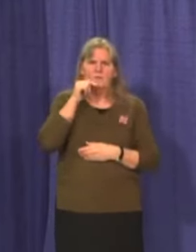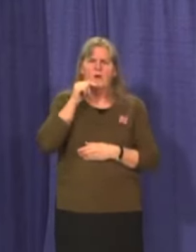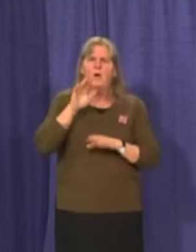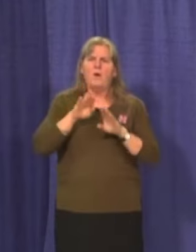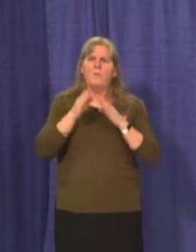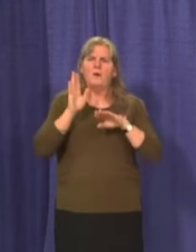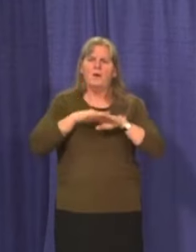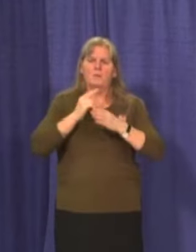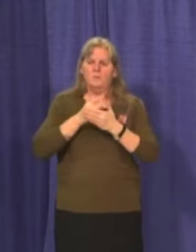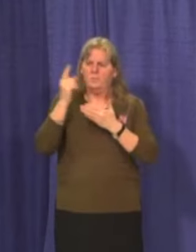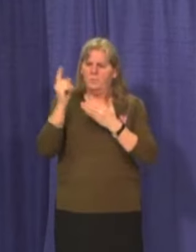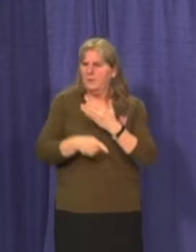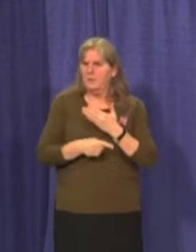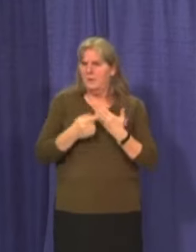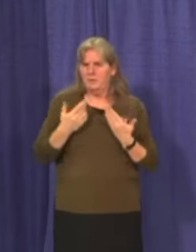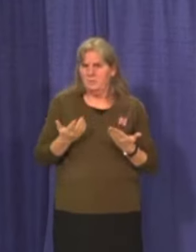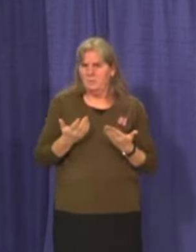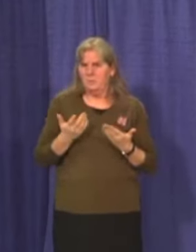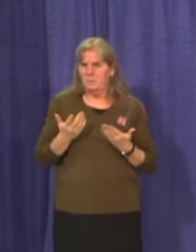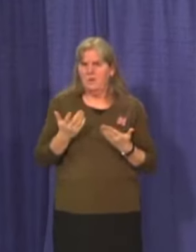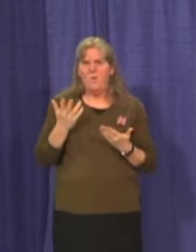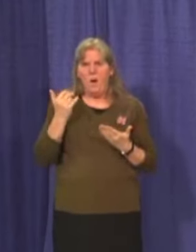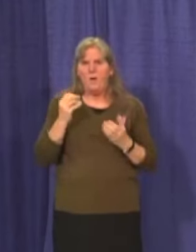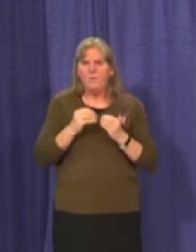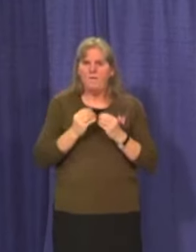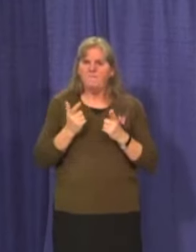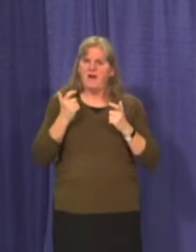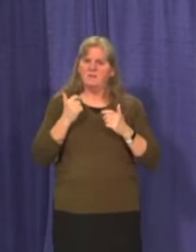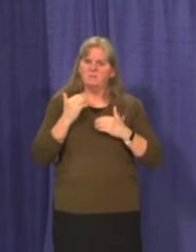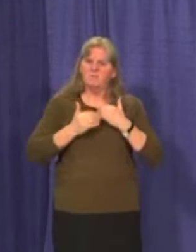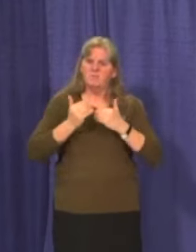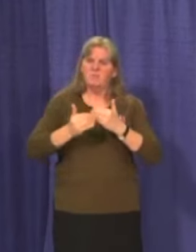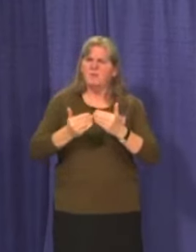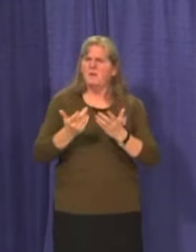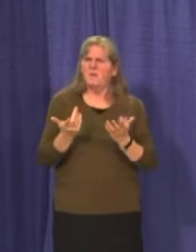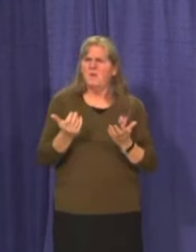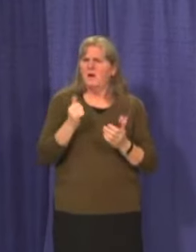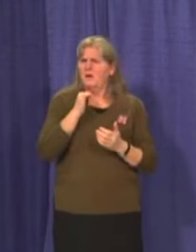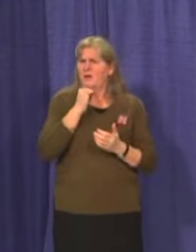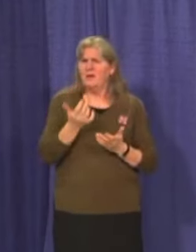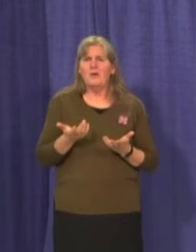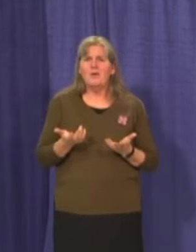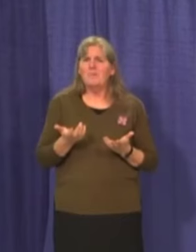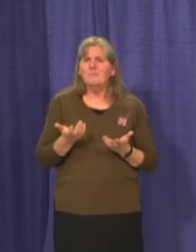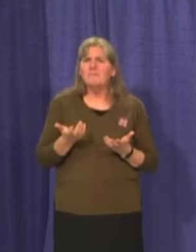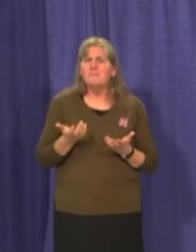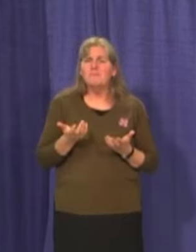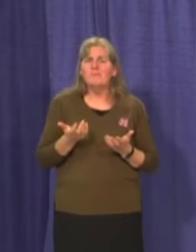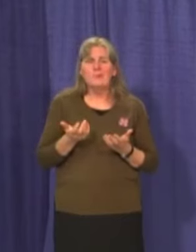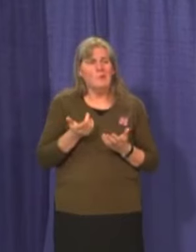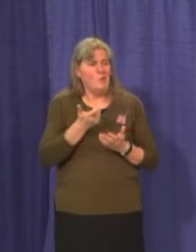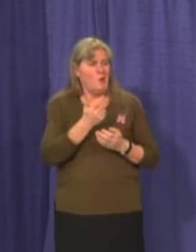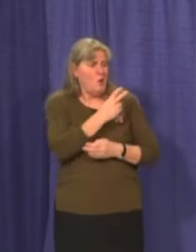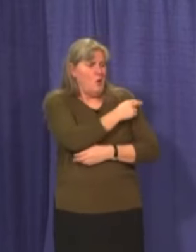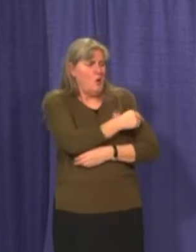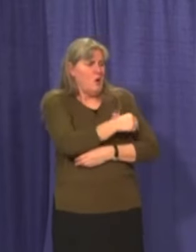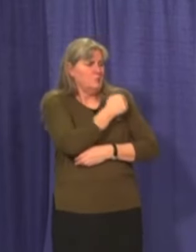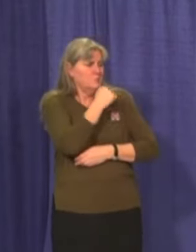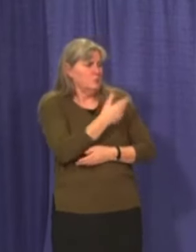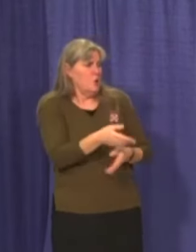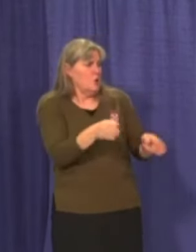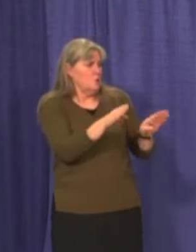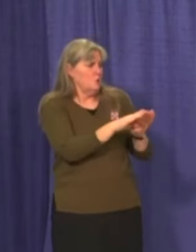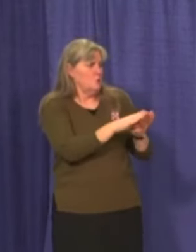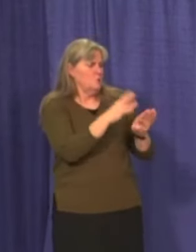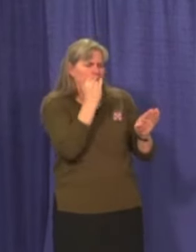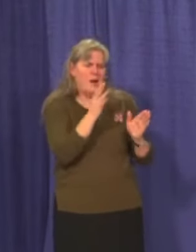if we're trying to move this, uh, vaccination process along? Uh, my most common comment is, while the hospitals don't close down on the weekend,